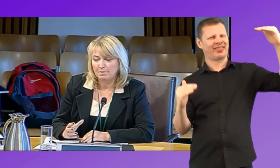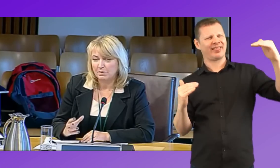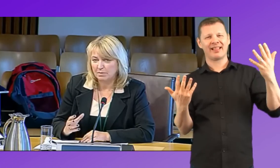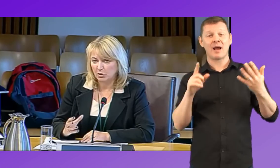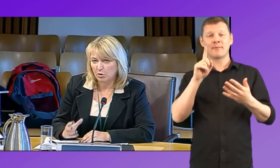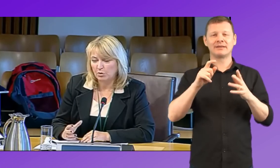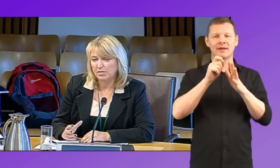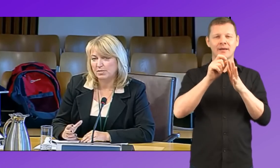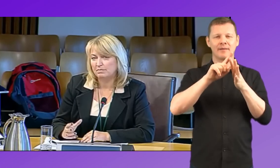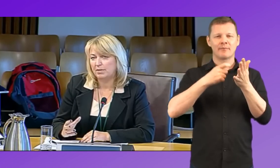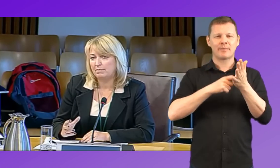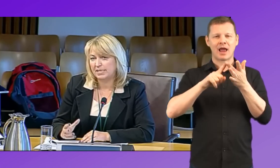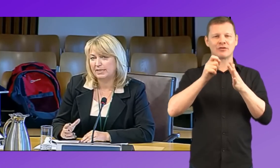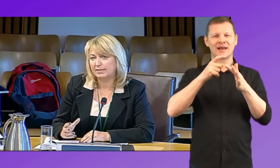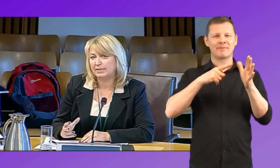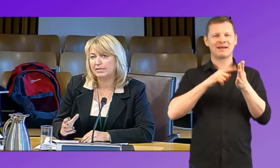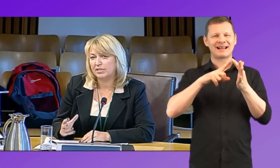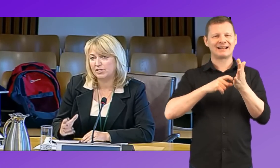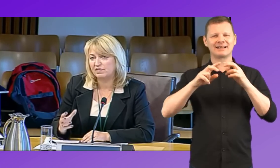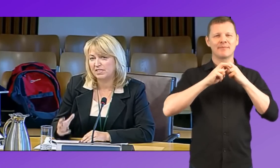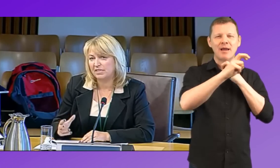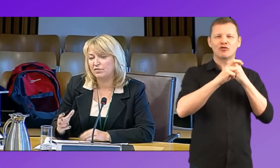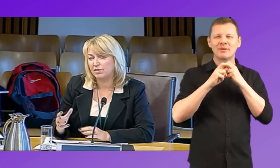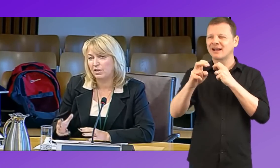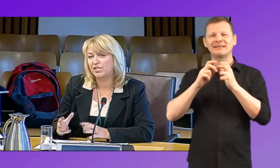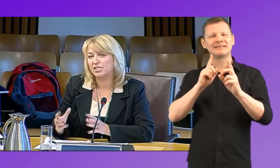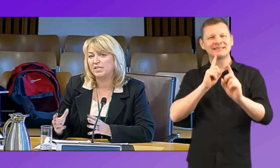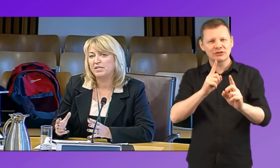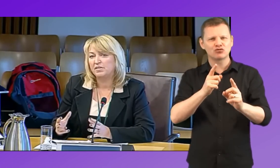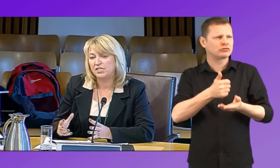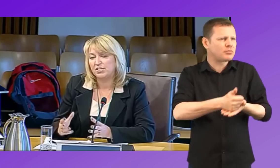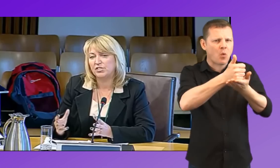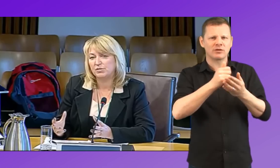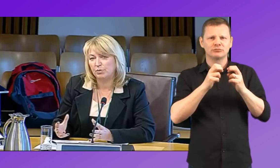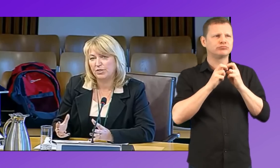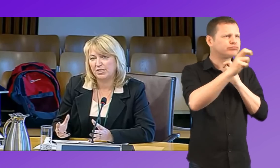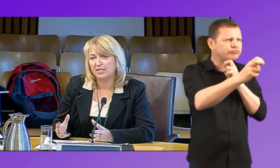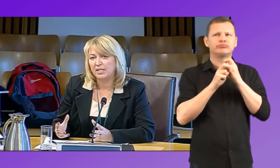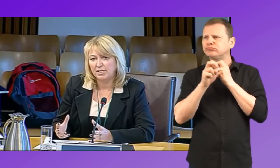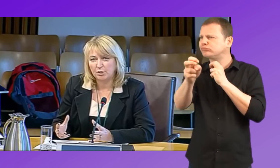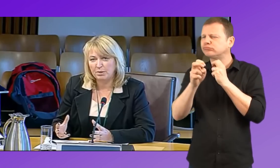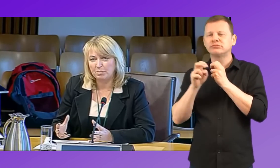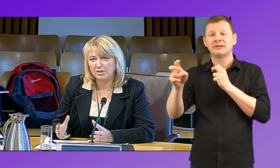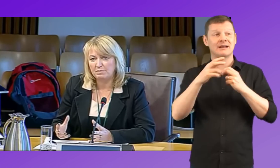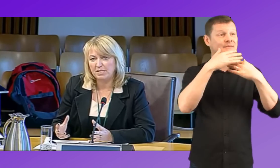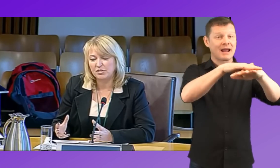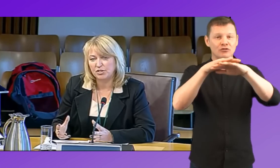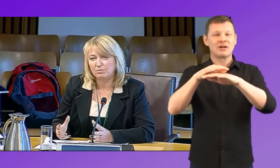But because peripatetic teachers of the deaf who largely the teachers supporting young people in the mainstream